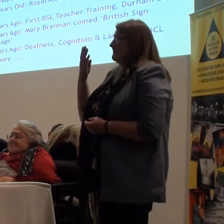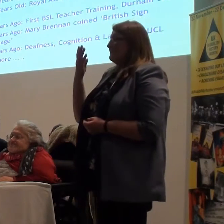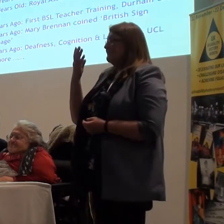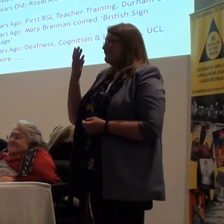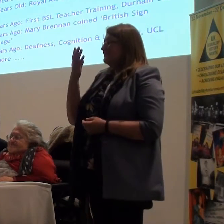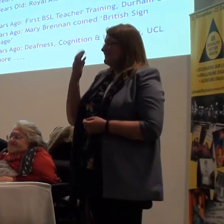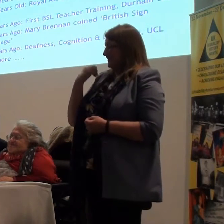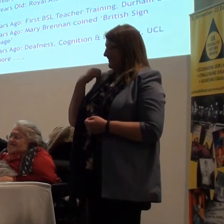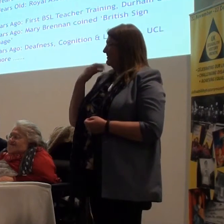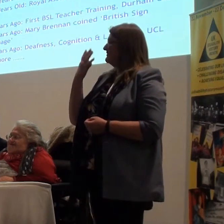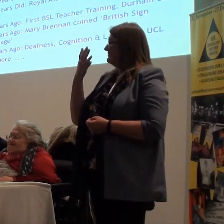education mapping and framework.